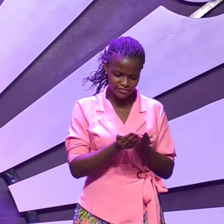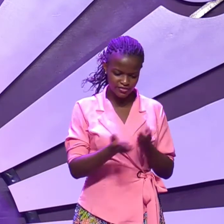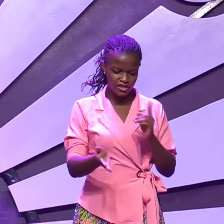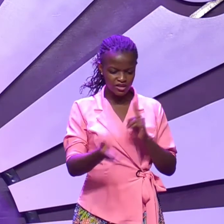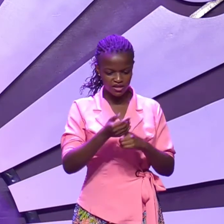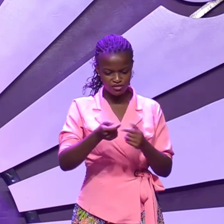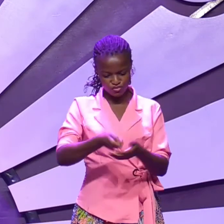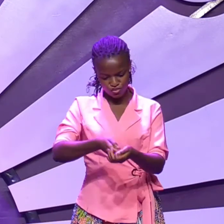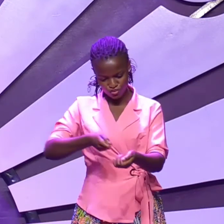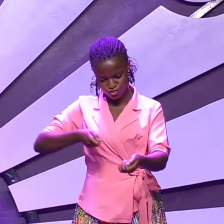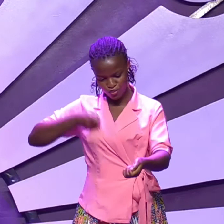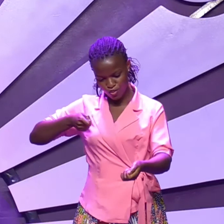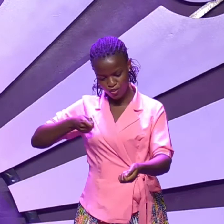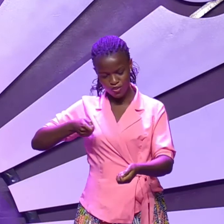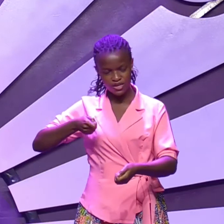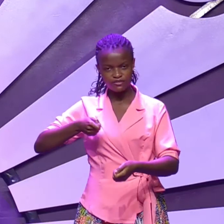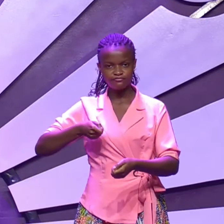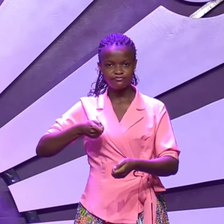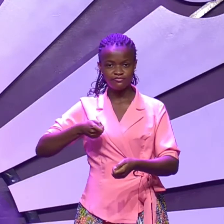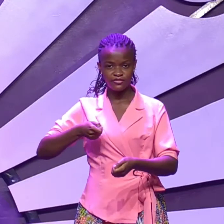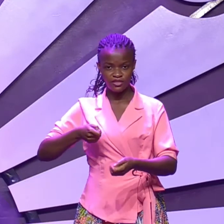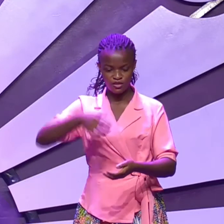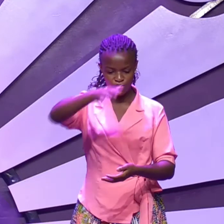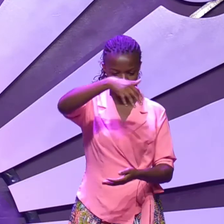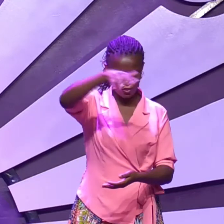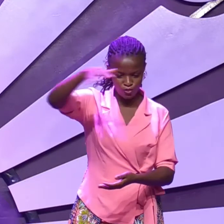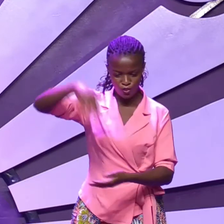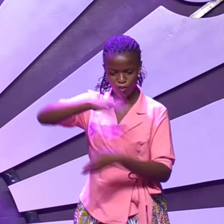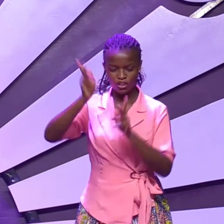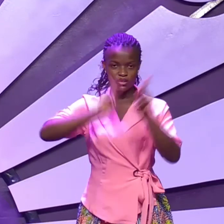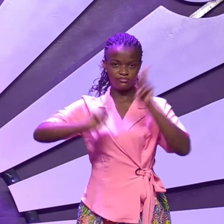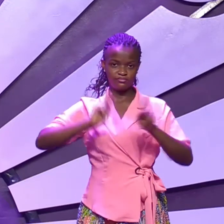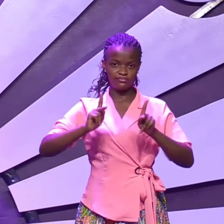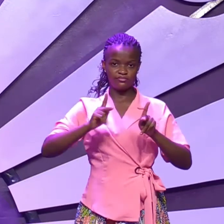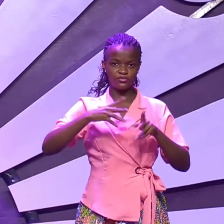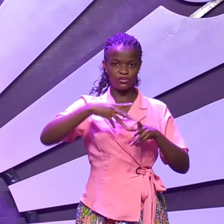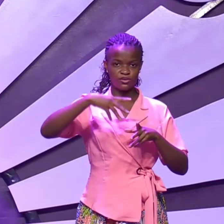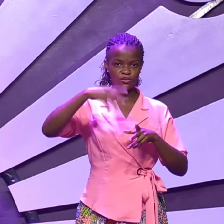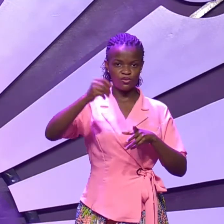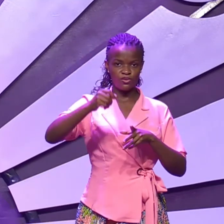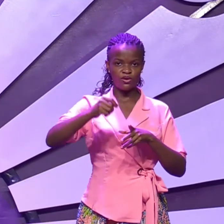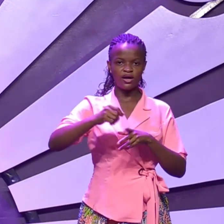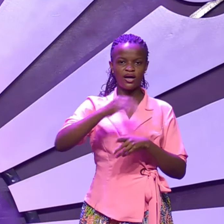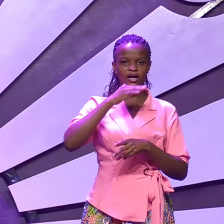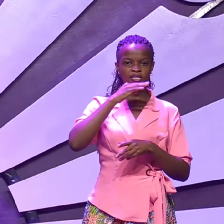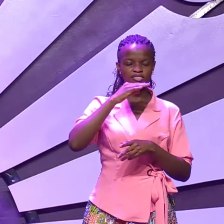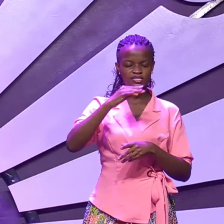up your road gather the people go and speak to the rock